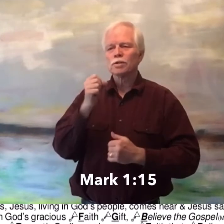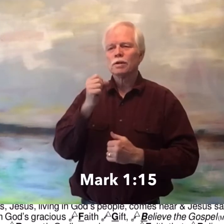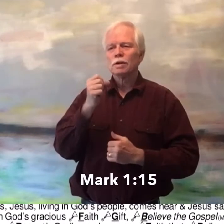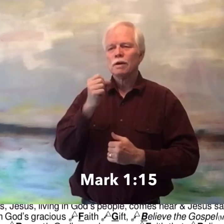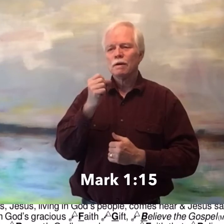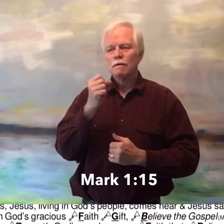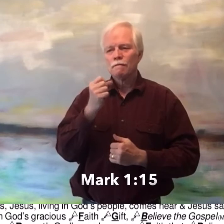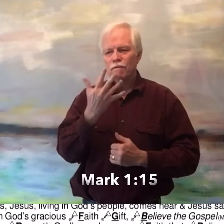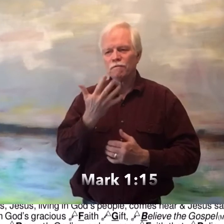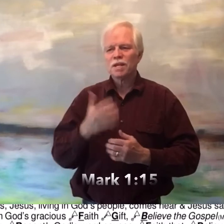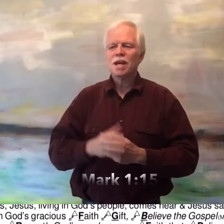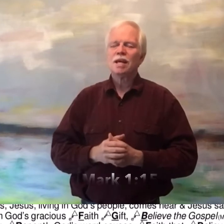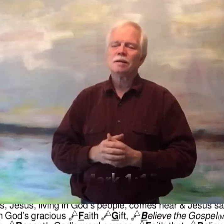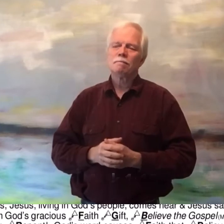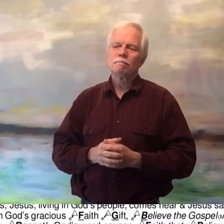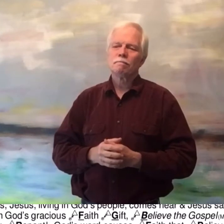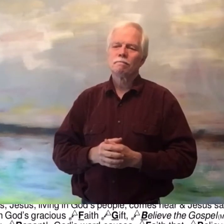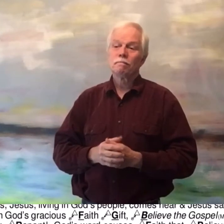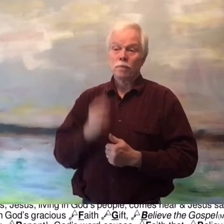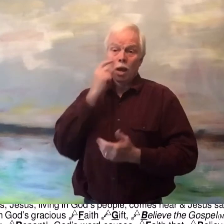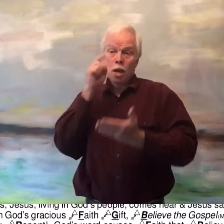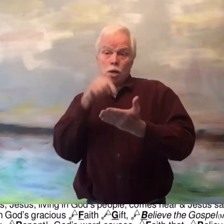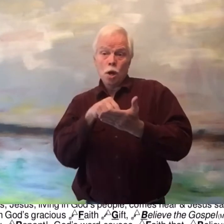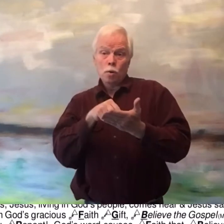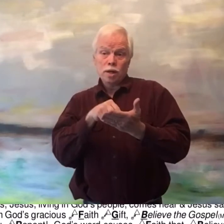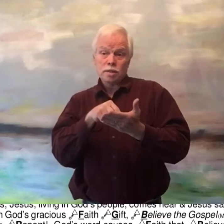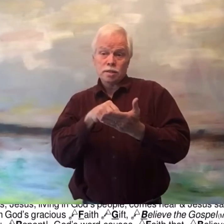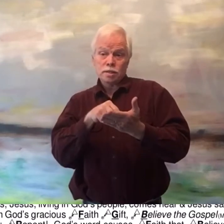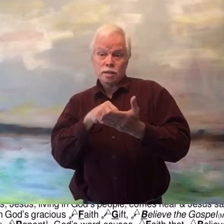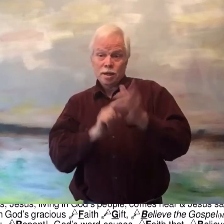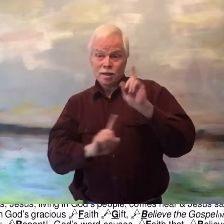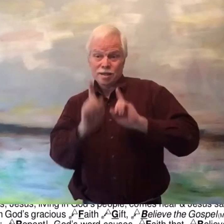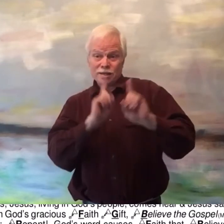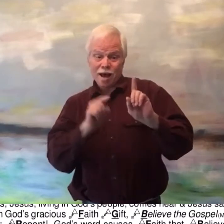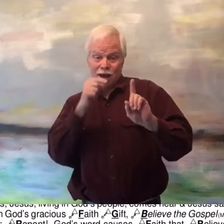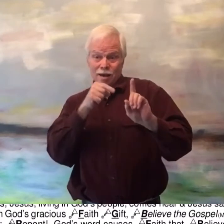15. Notice the sign,